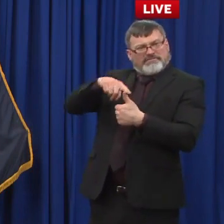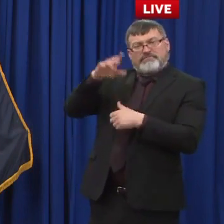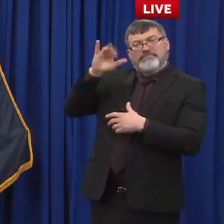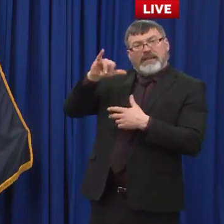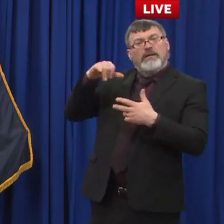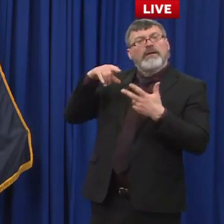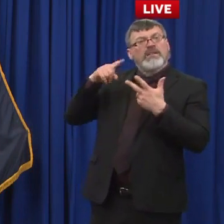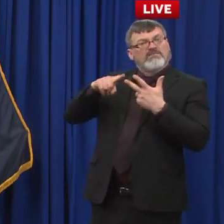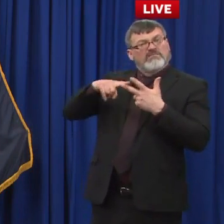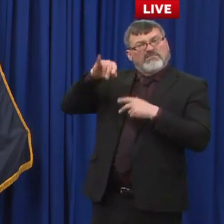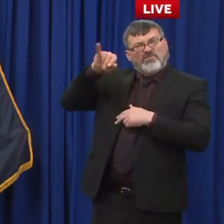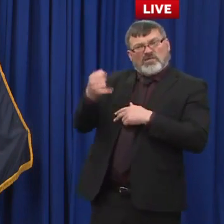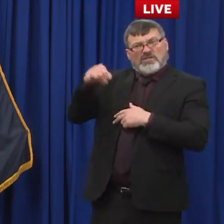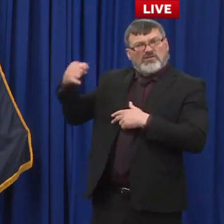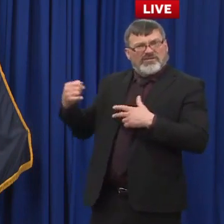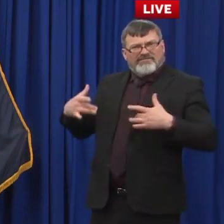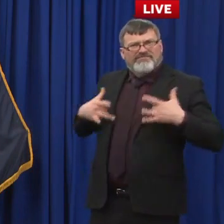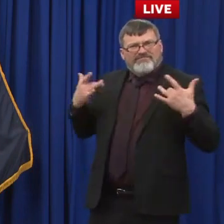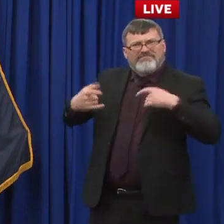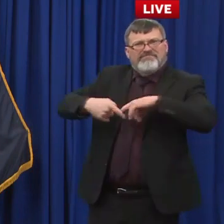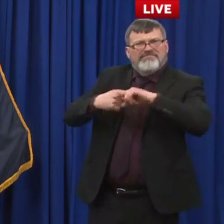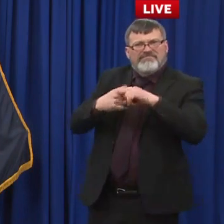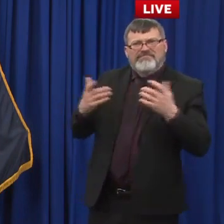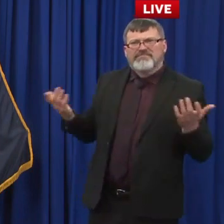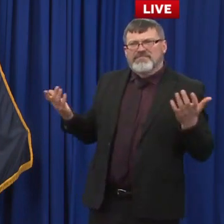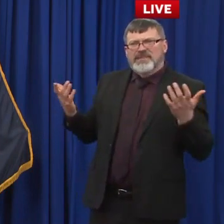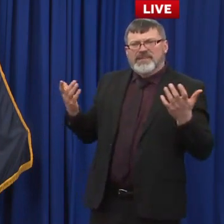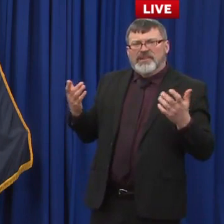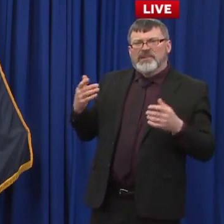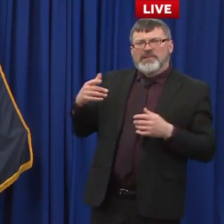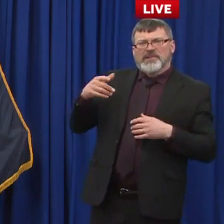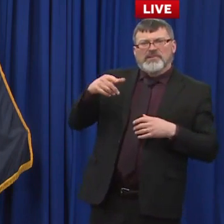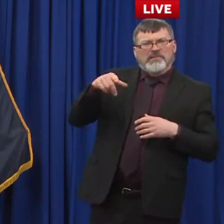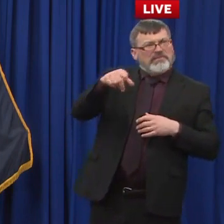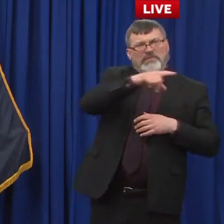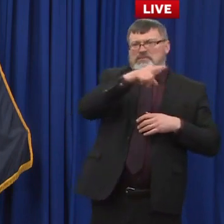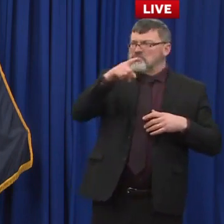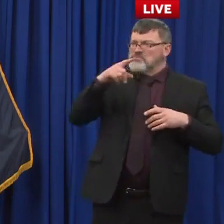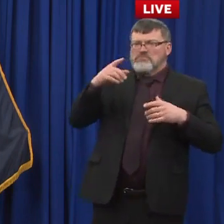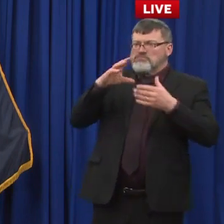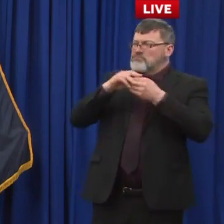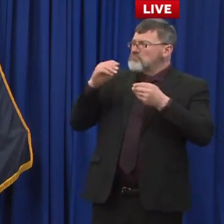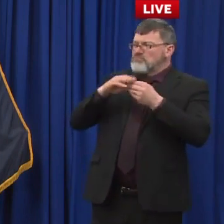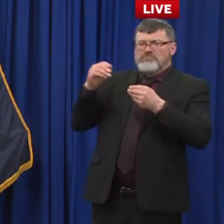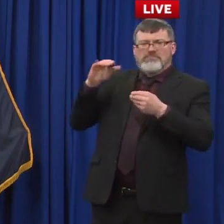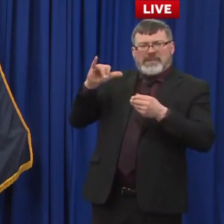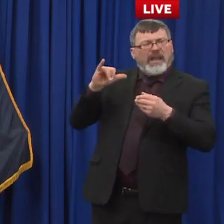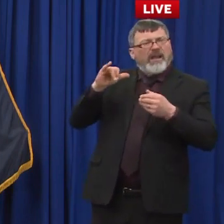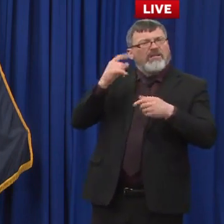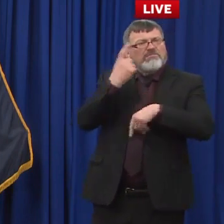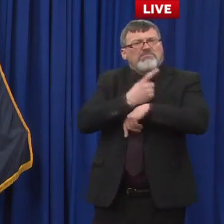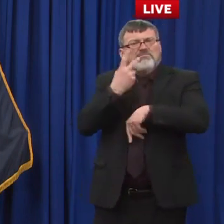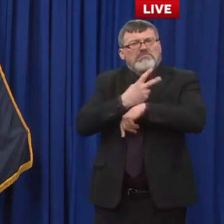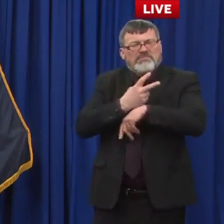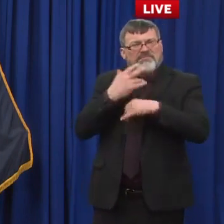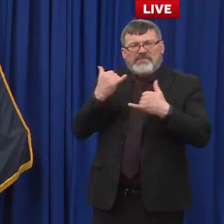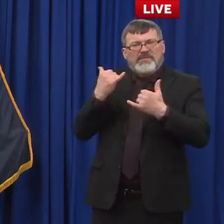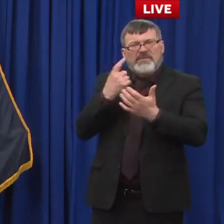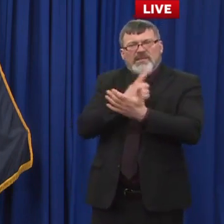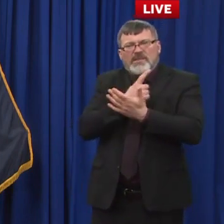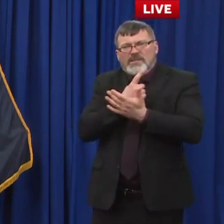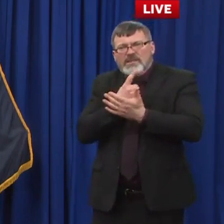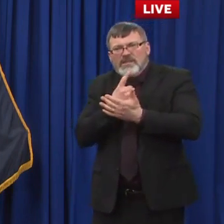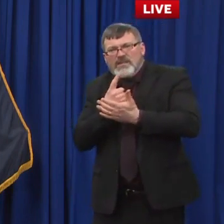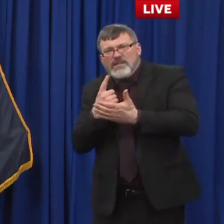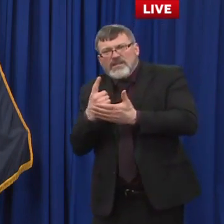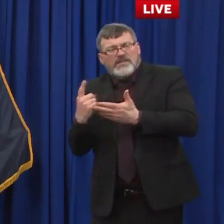think everyone is hopeful that it could come in a matter of days. We had a call with the White House earlier this week. They were working diligently. They were